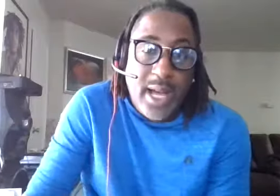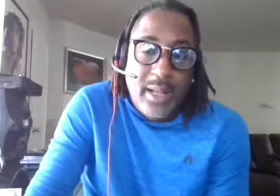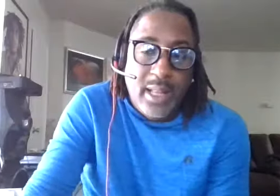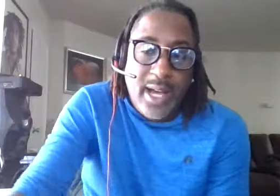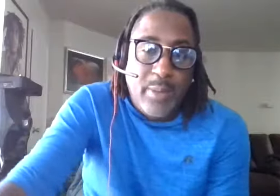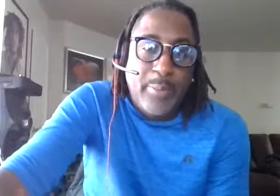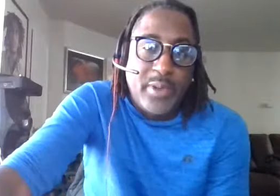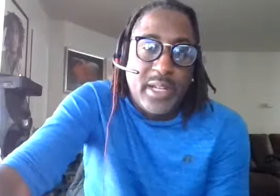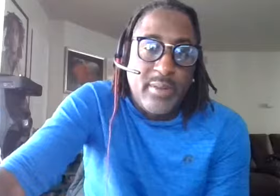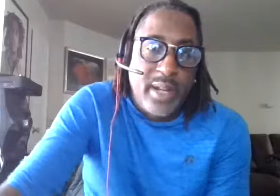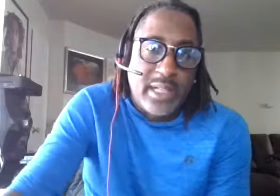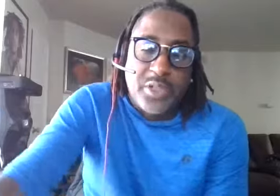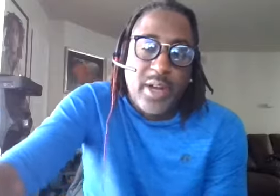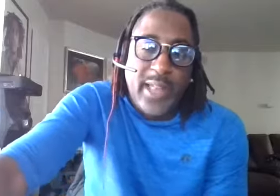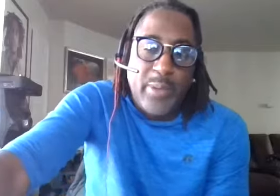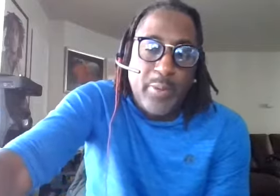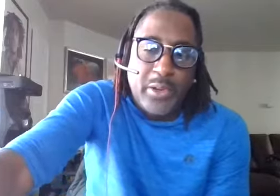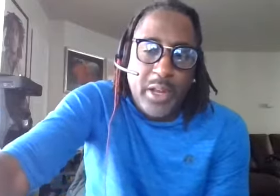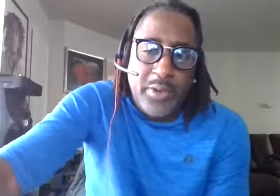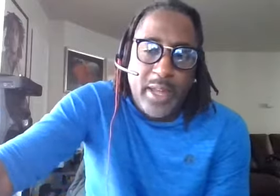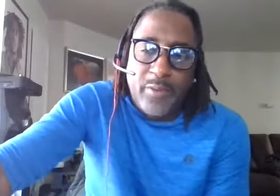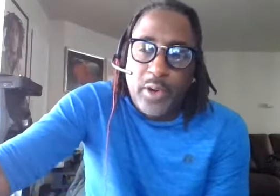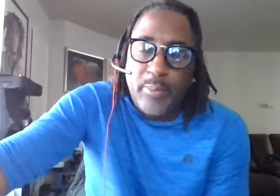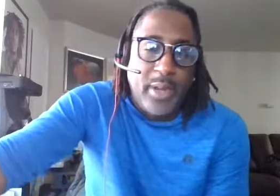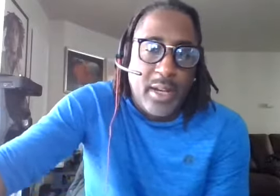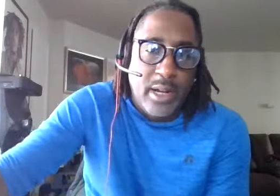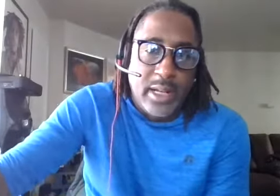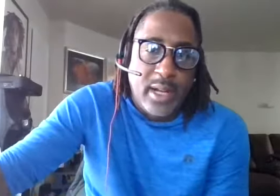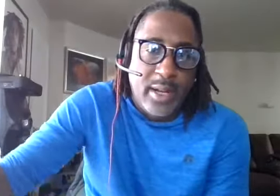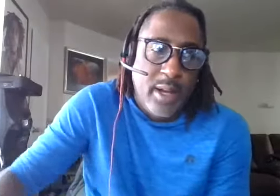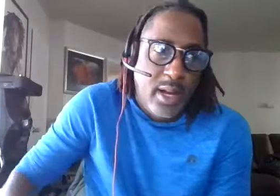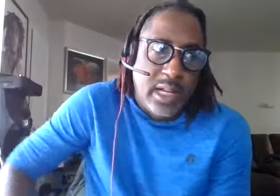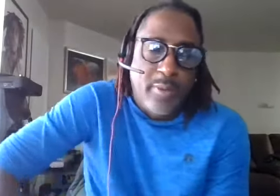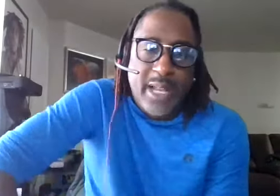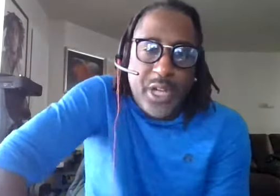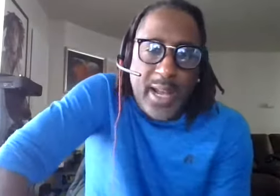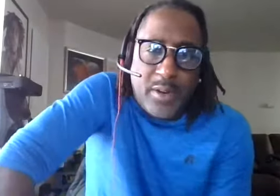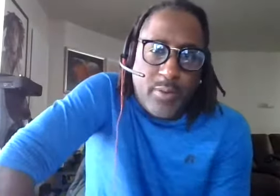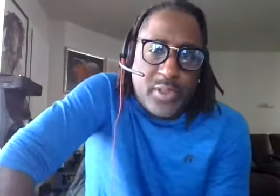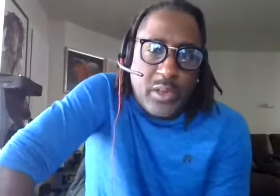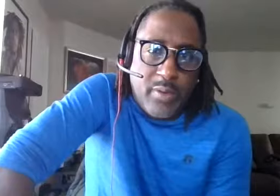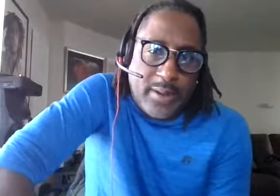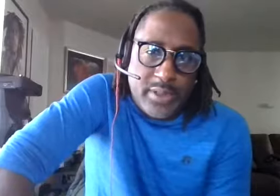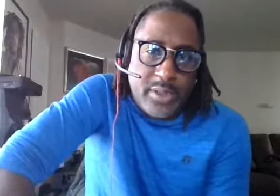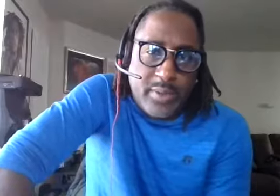a lot of a lot of people don't not to cut you off a lot of people don't know that vernon played on um a couple mick jagger solo records too